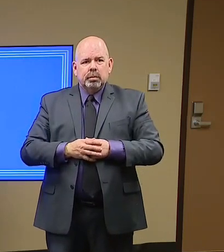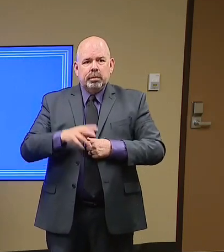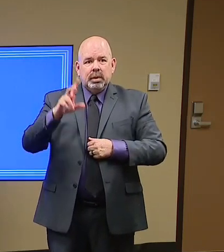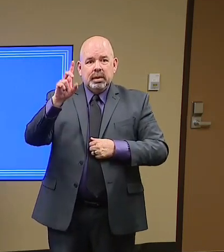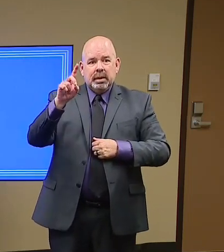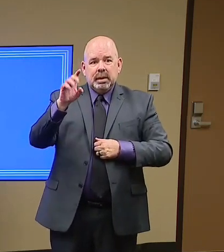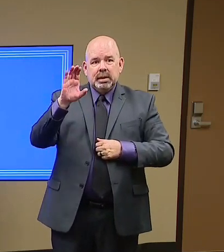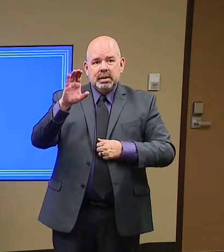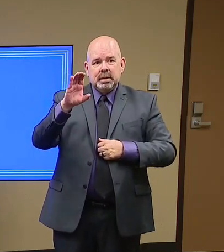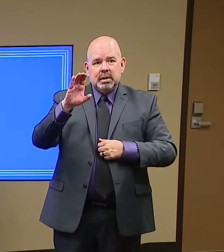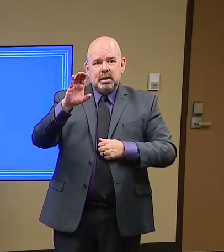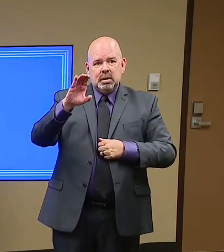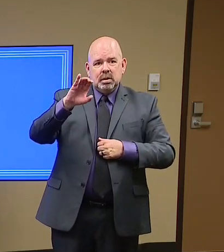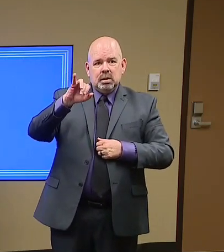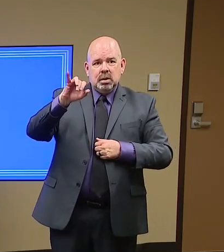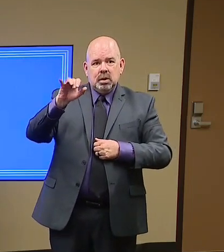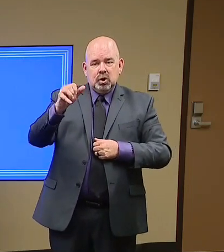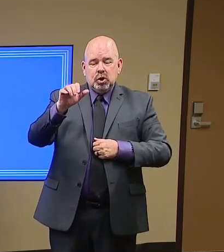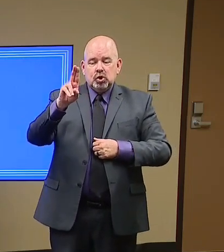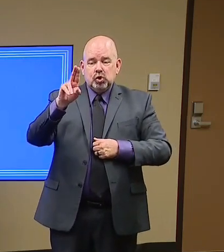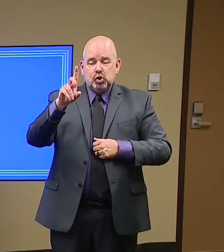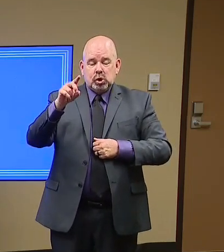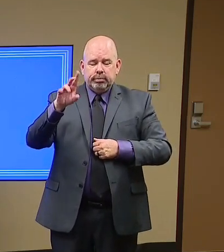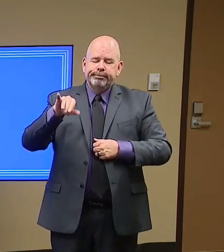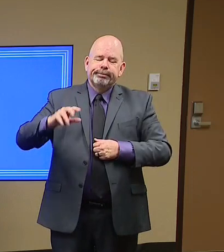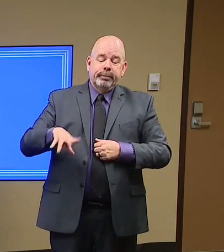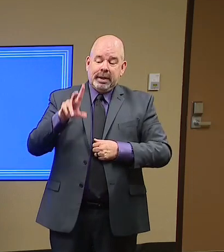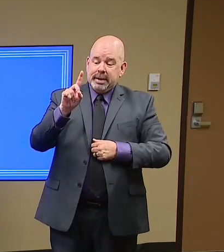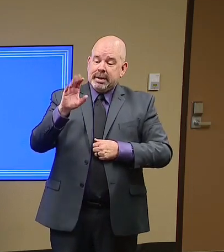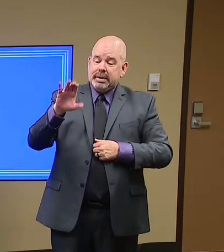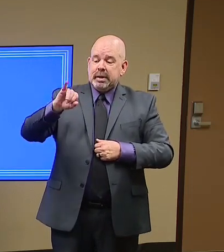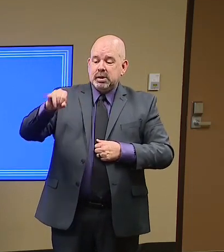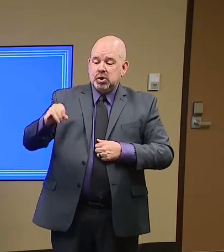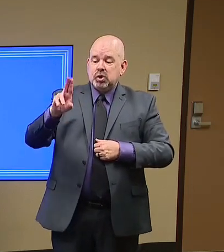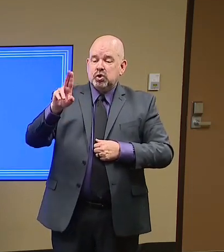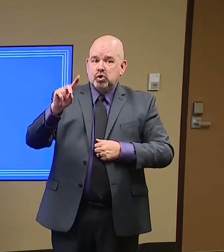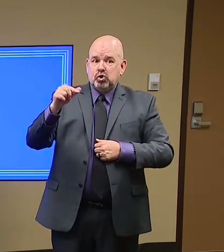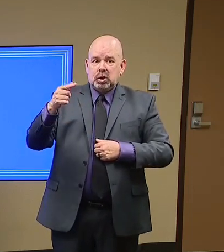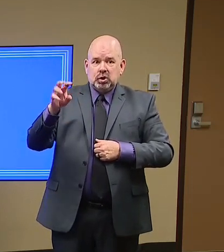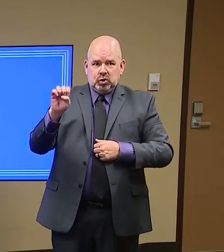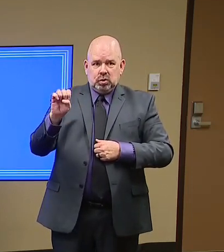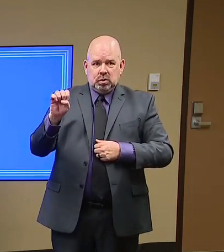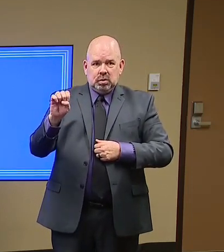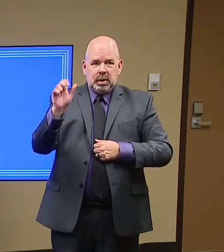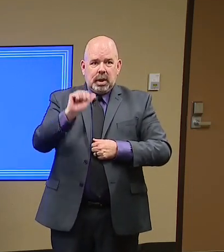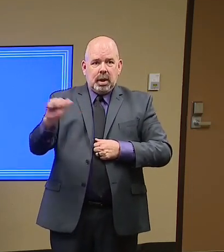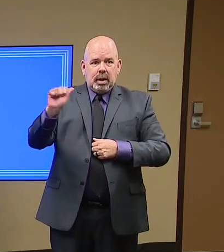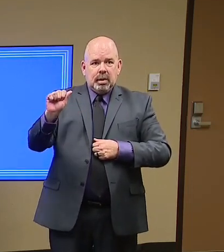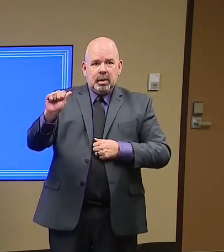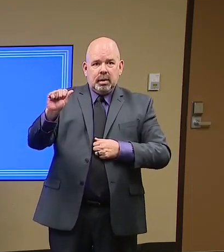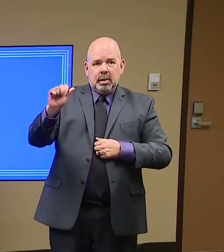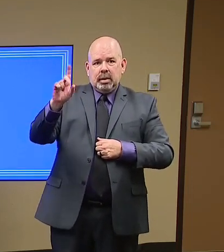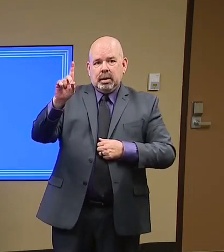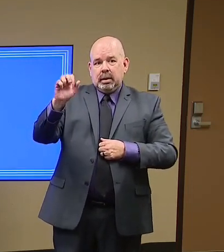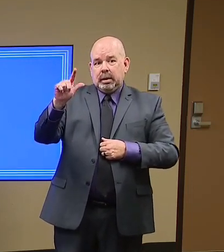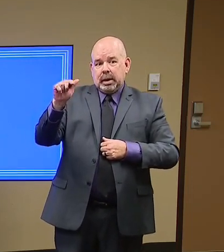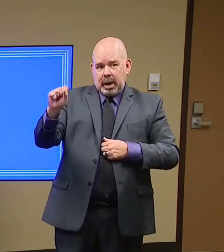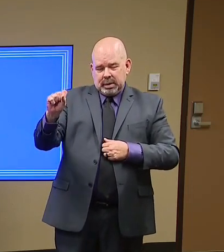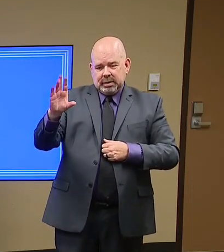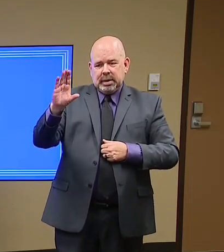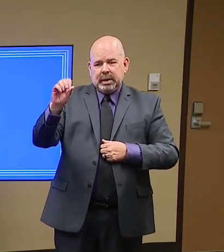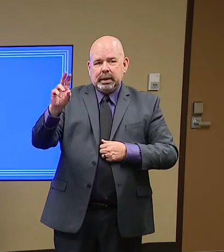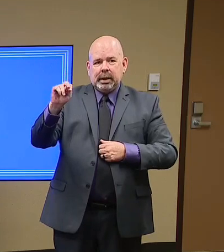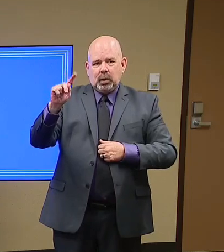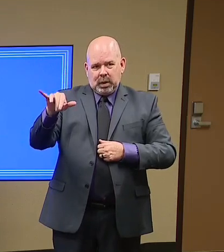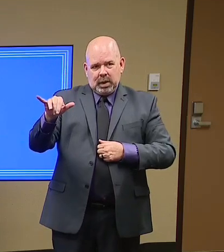with our counterparts in the large urban areas. I'm in communication with TC Broadnecks here locally and others.